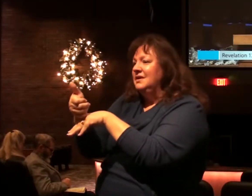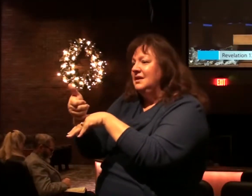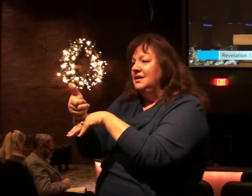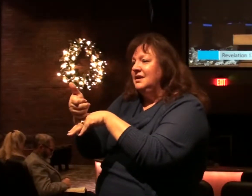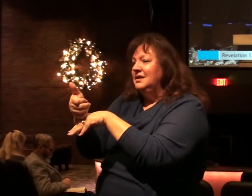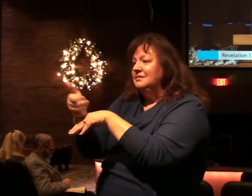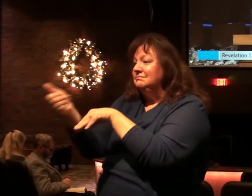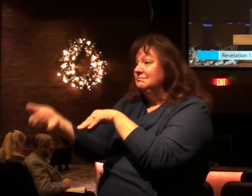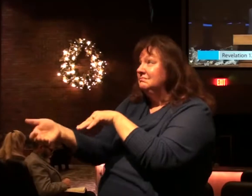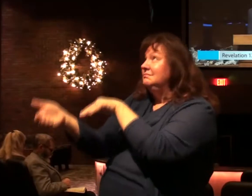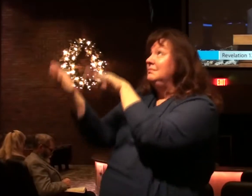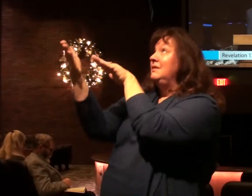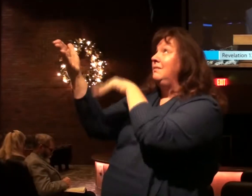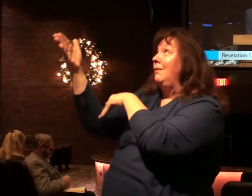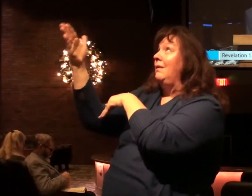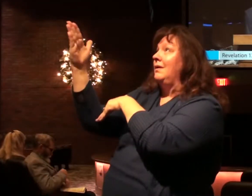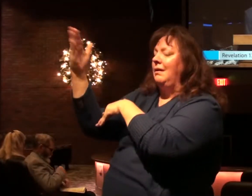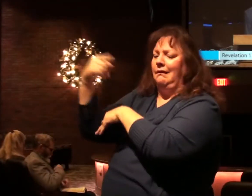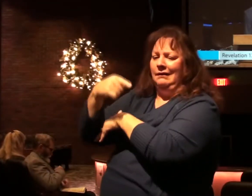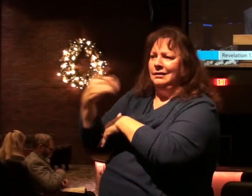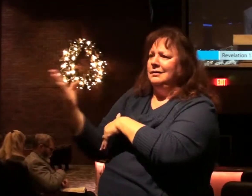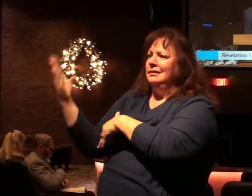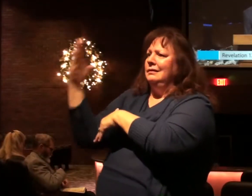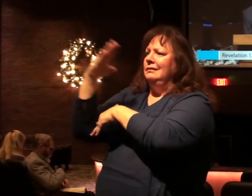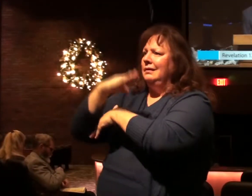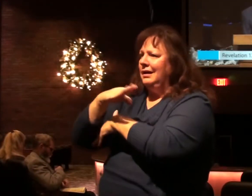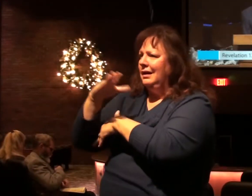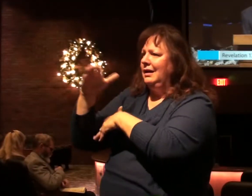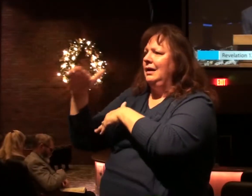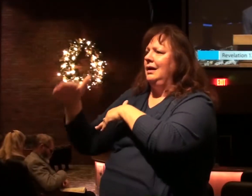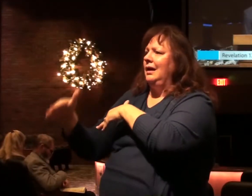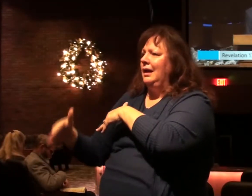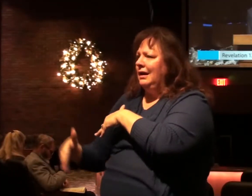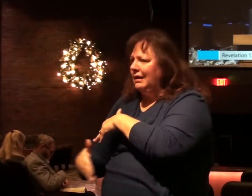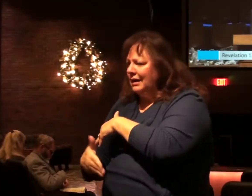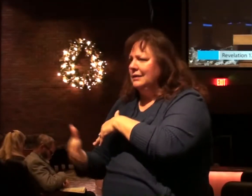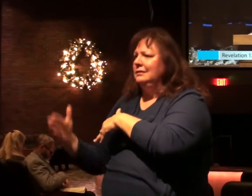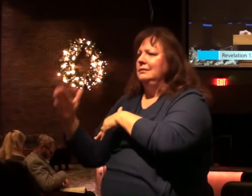our God day and night.